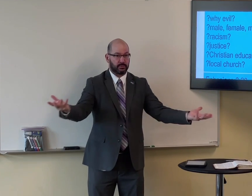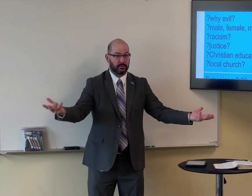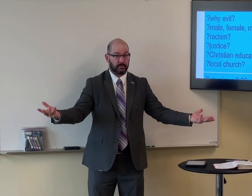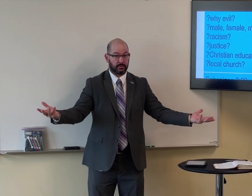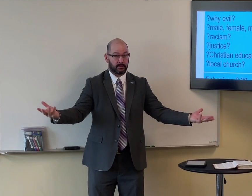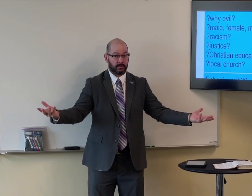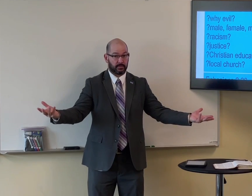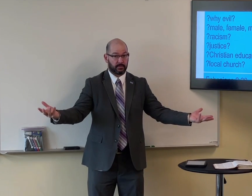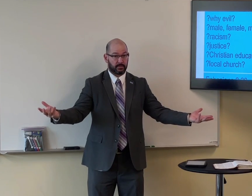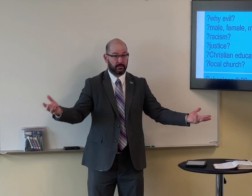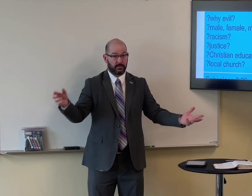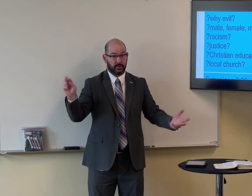local church.